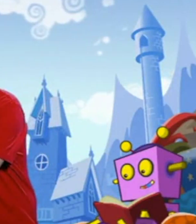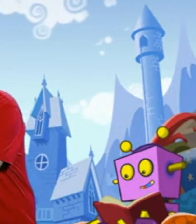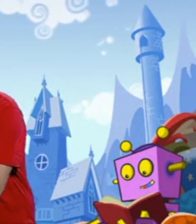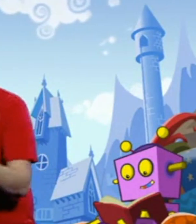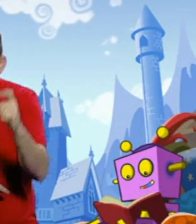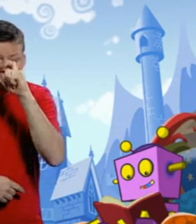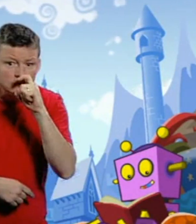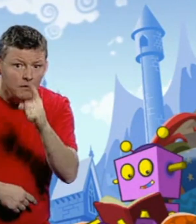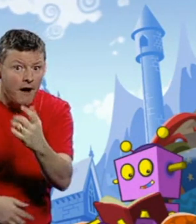brother or sister?